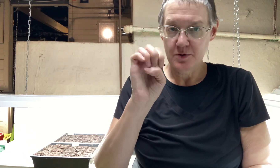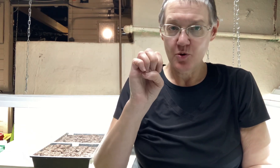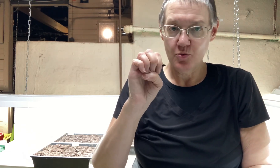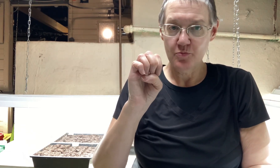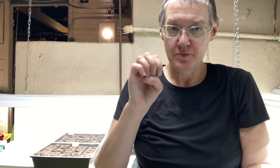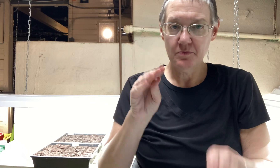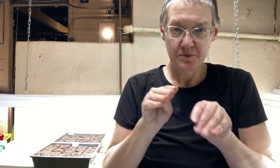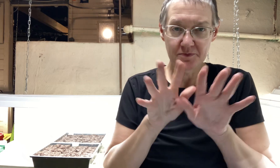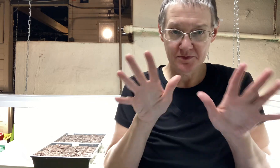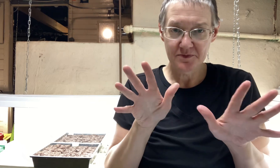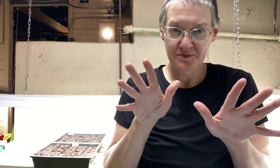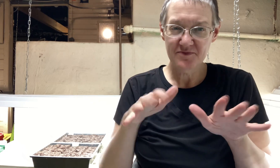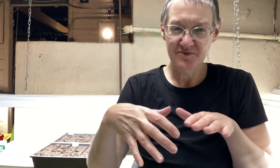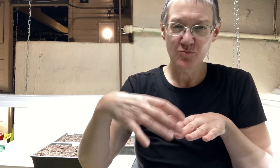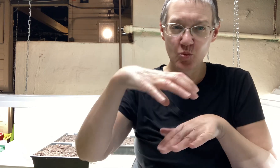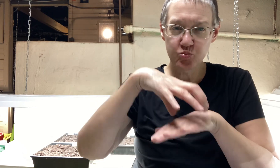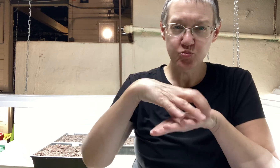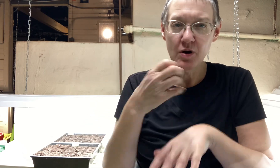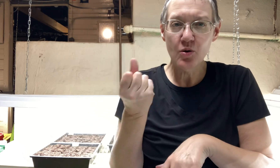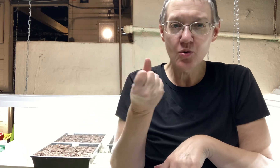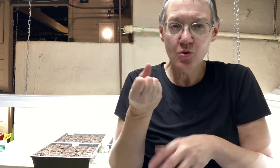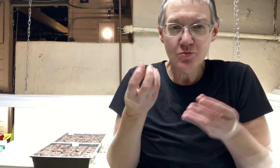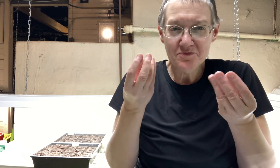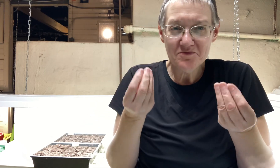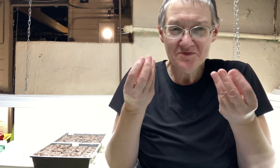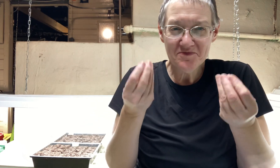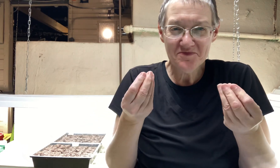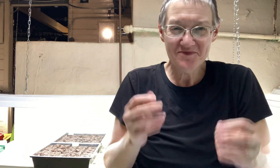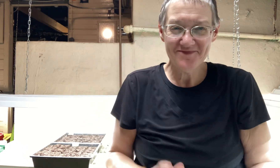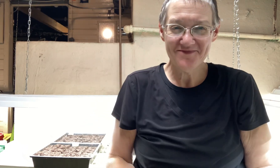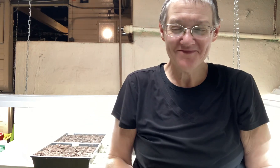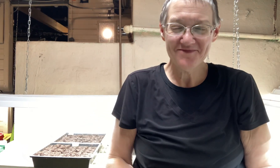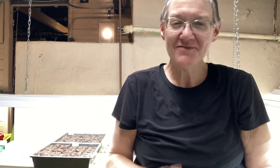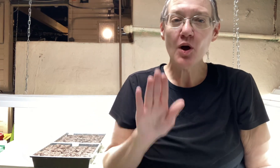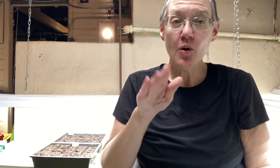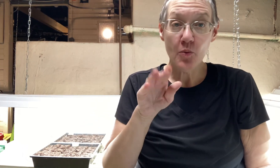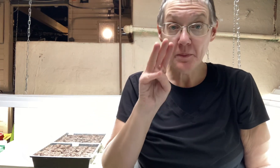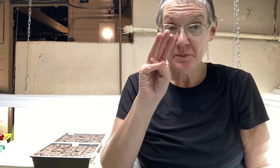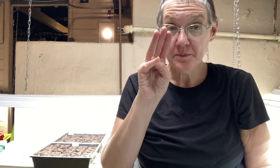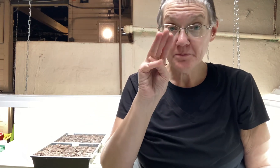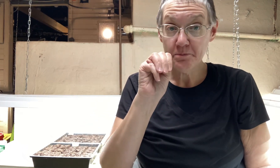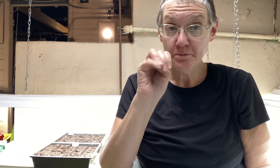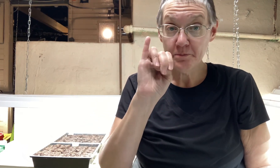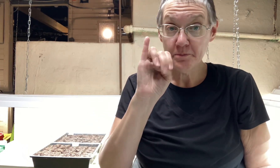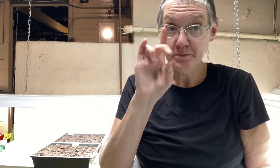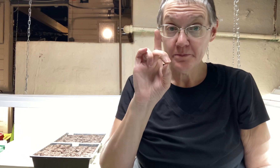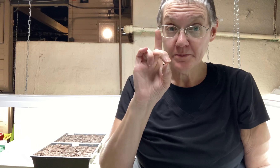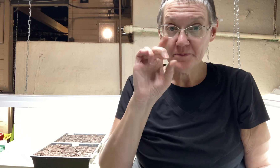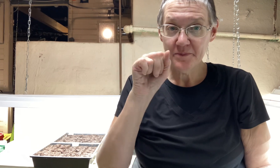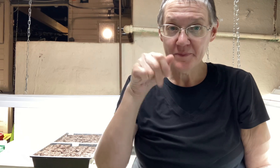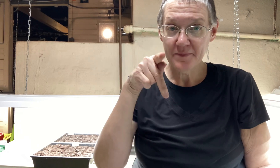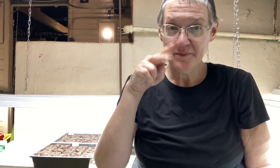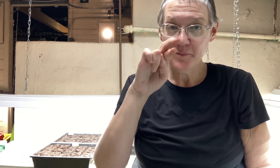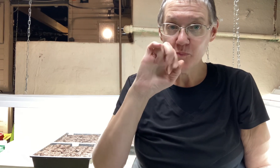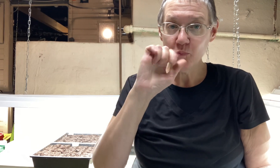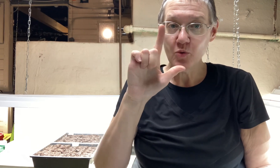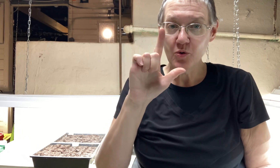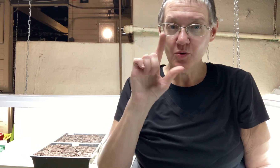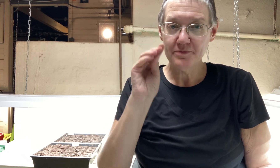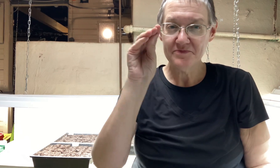and i'm going to use a dome on them to hold in the moisture oh i'm going to plant them out in the